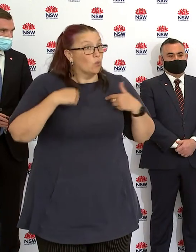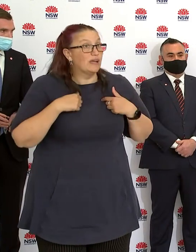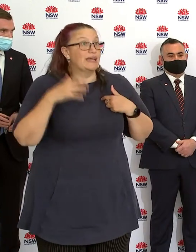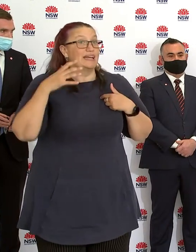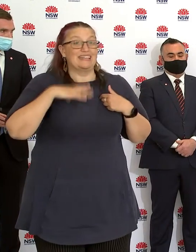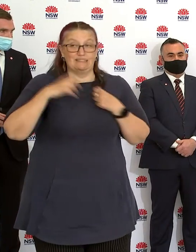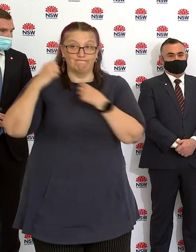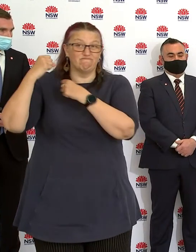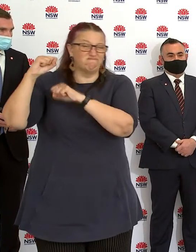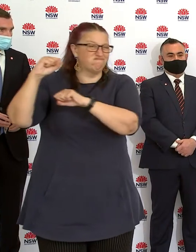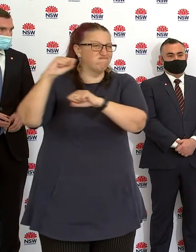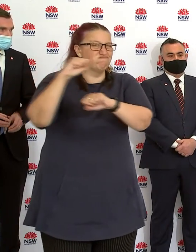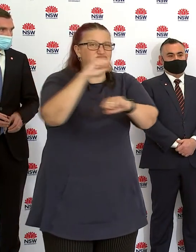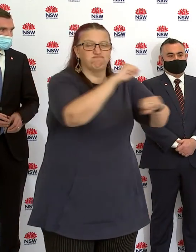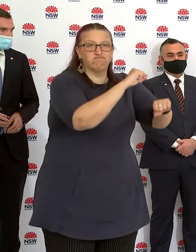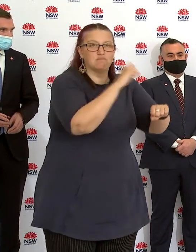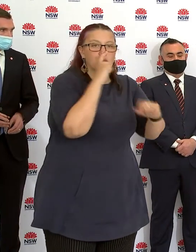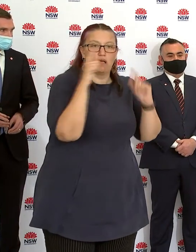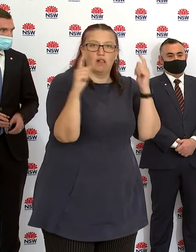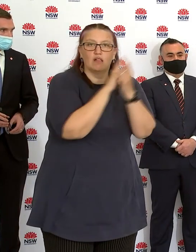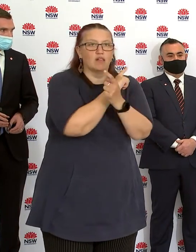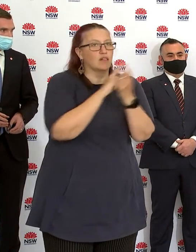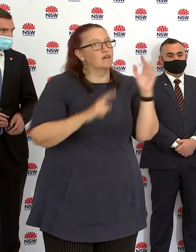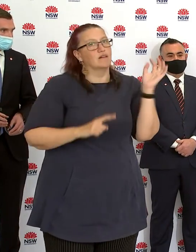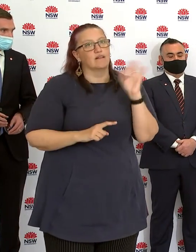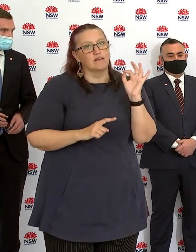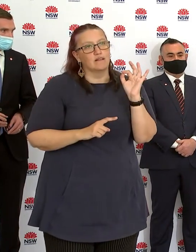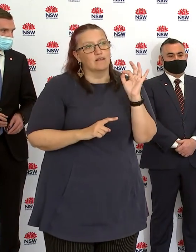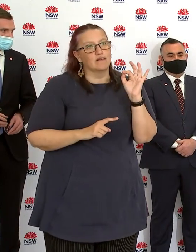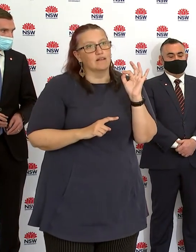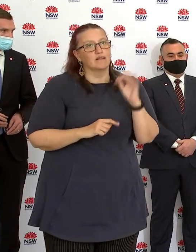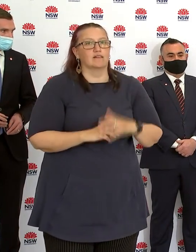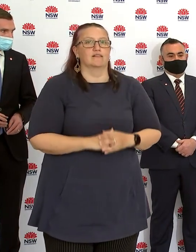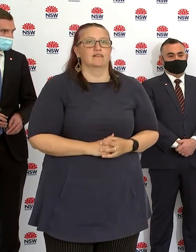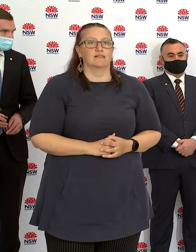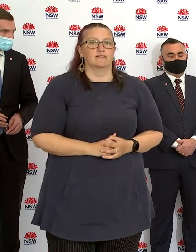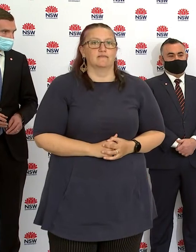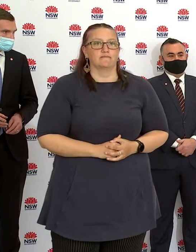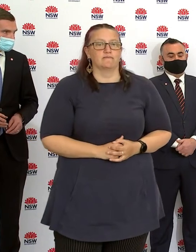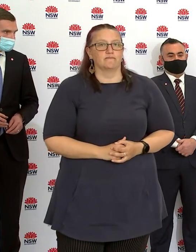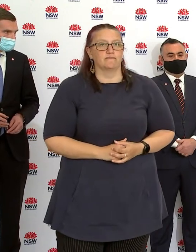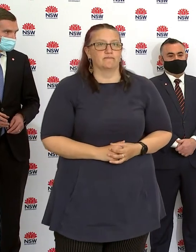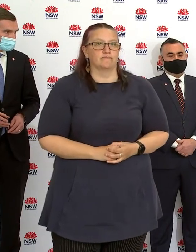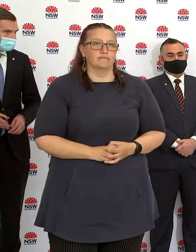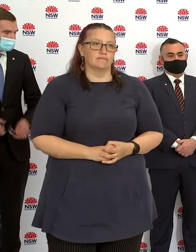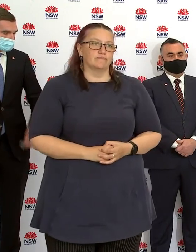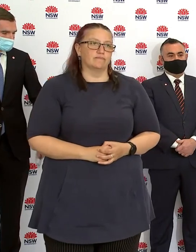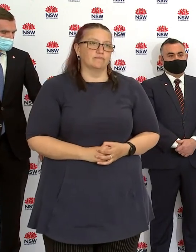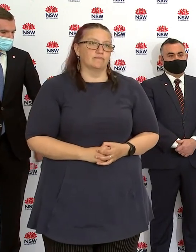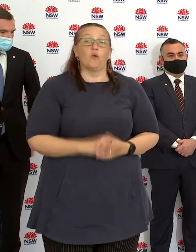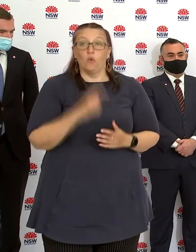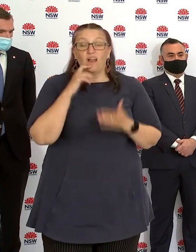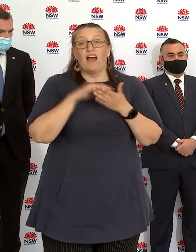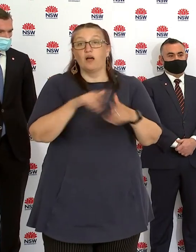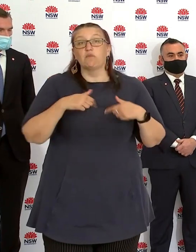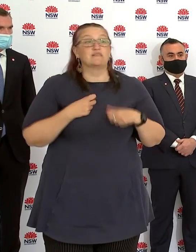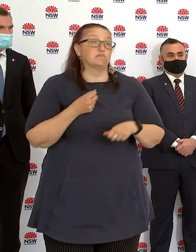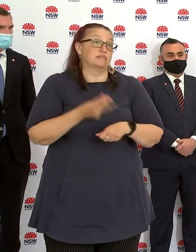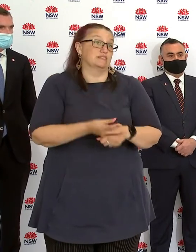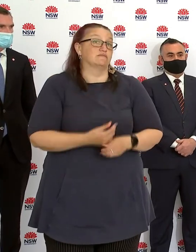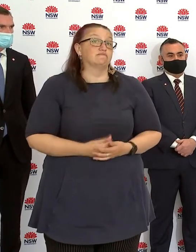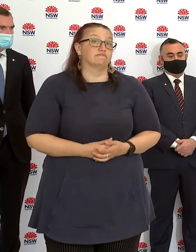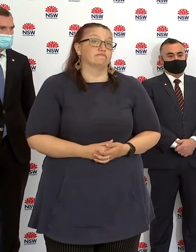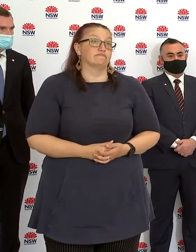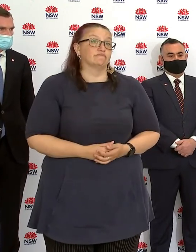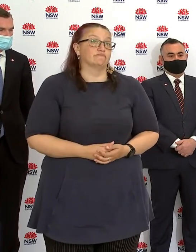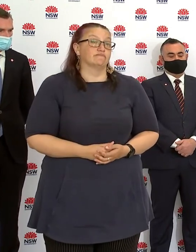outside our household, it will help us get on top of this. Also, as we've seen, the greatest risk is the household. So again,